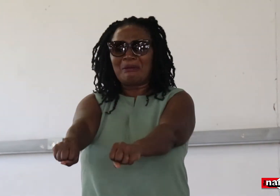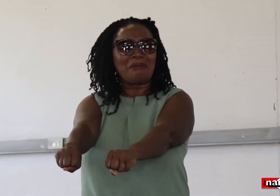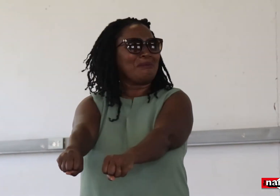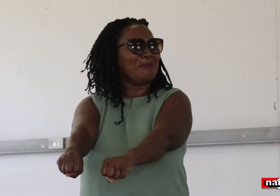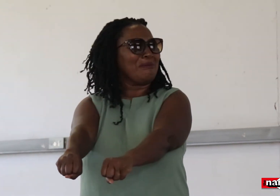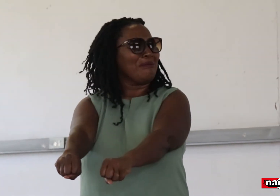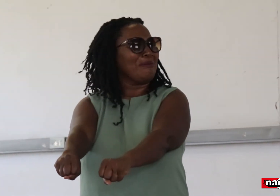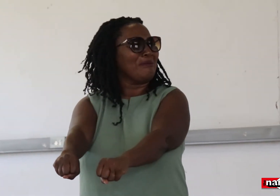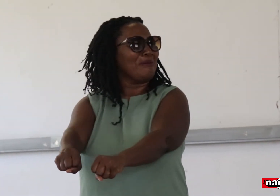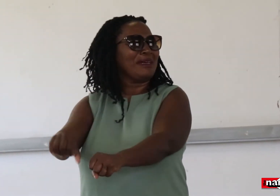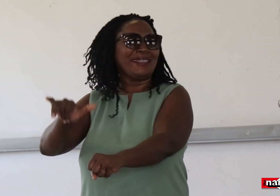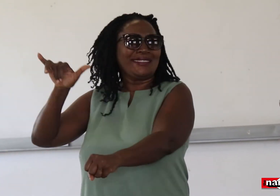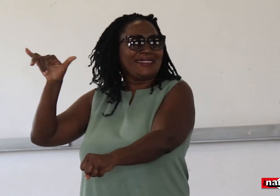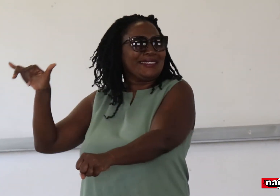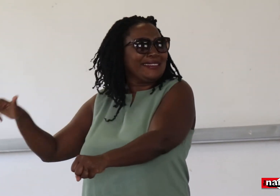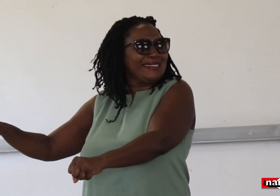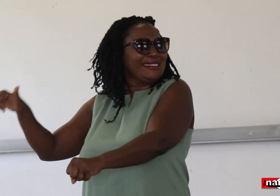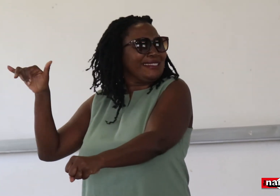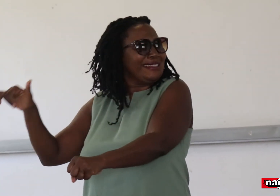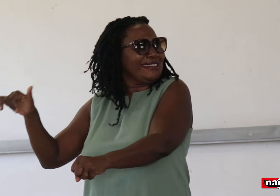So Alexa was saying,